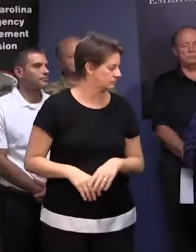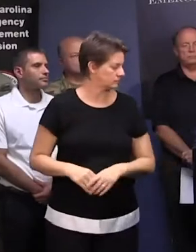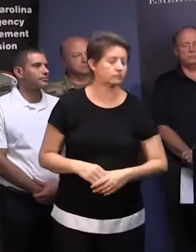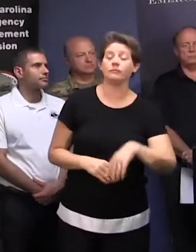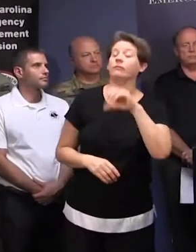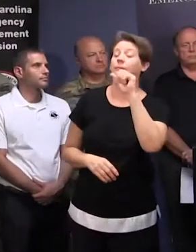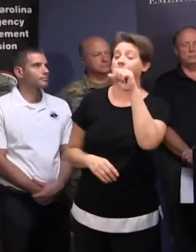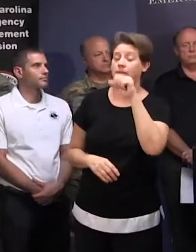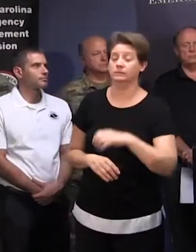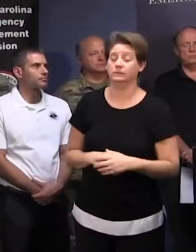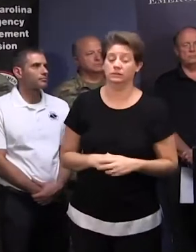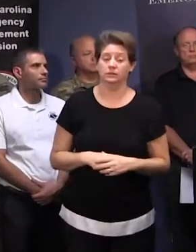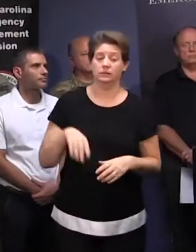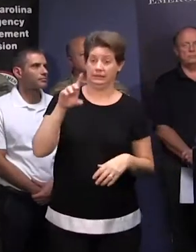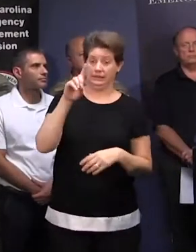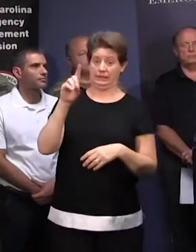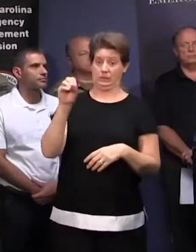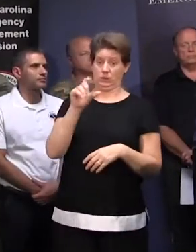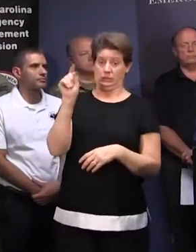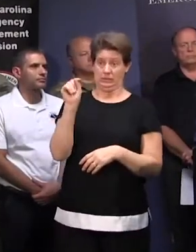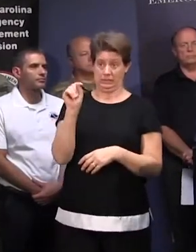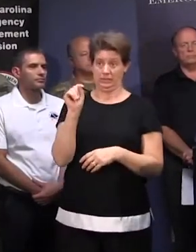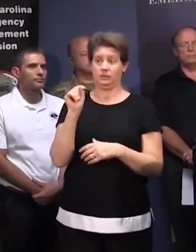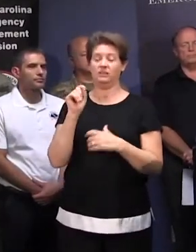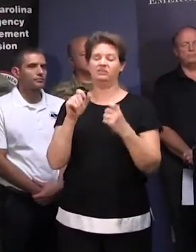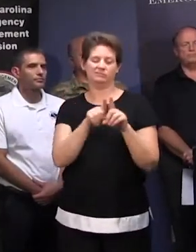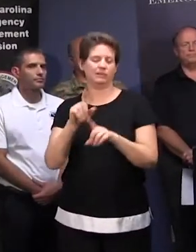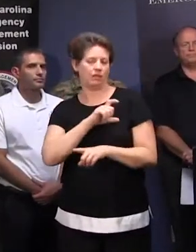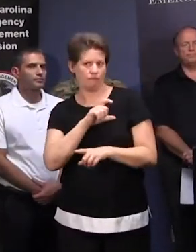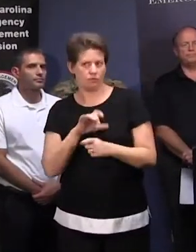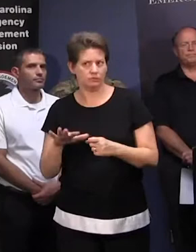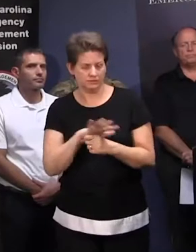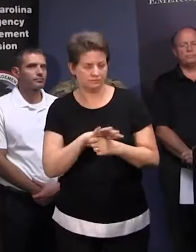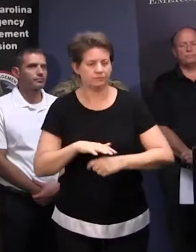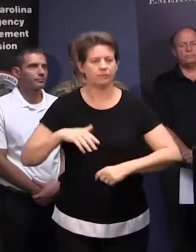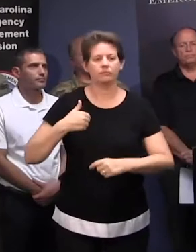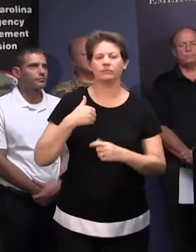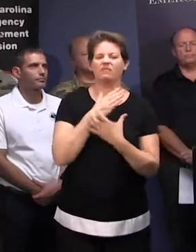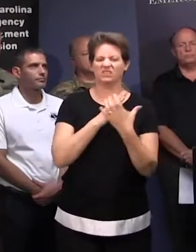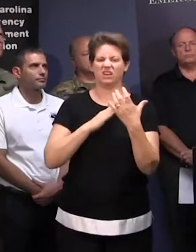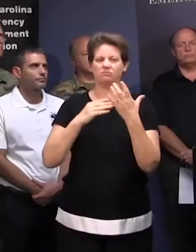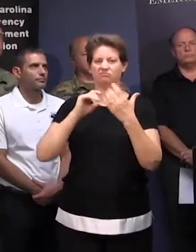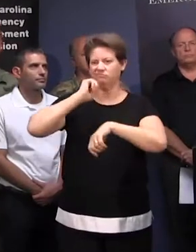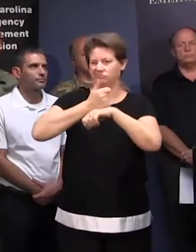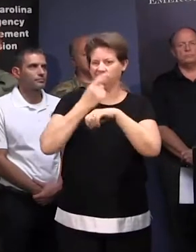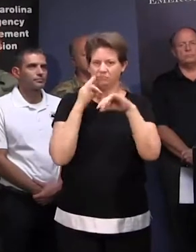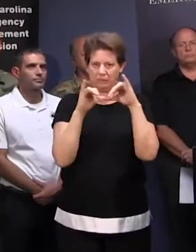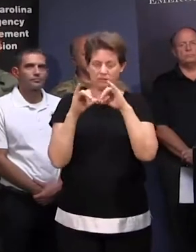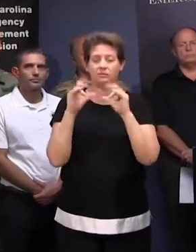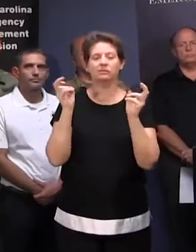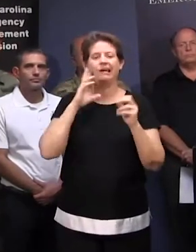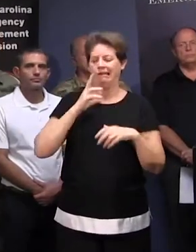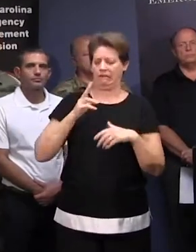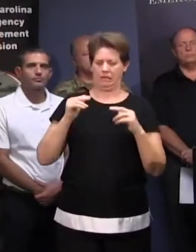Yes, the DOT, along with our local law enforcement partners, we do have certain protocols for what we call high-level